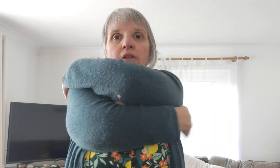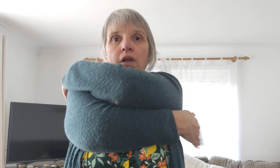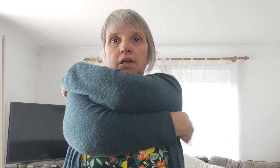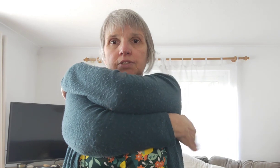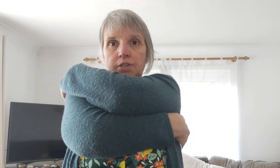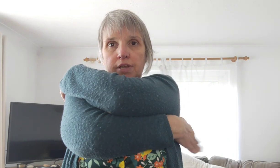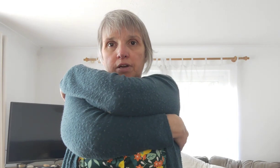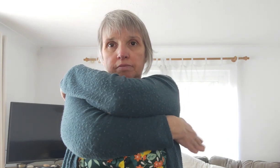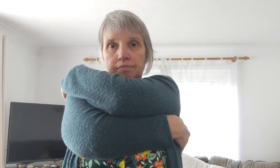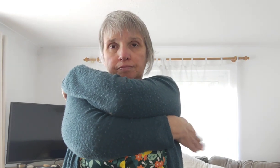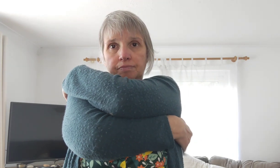under the arm